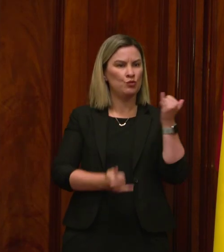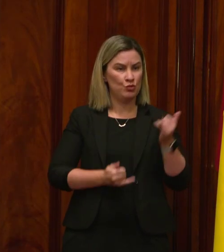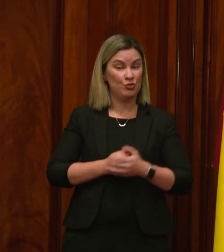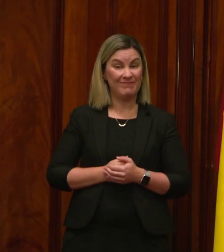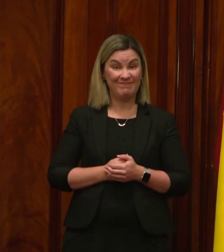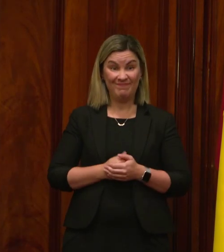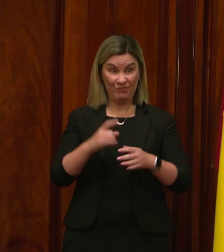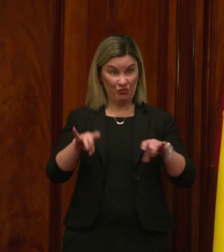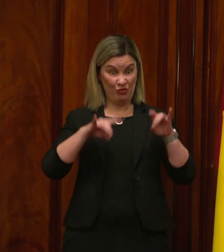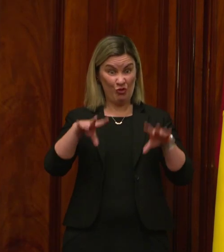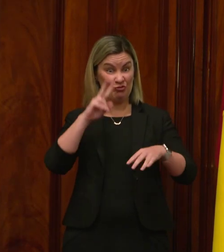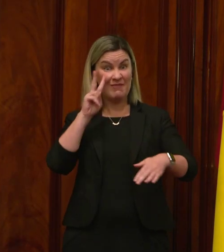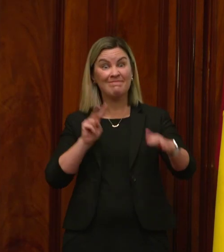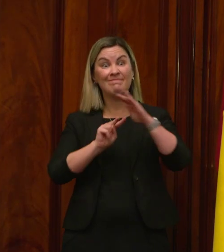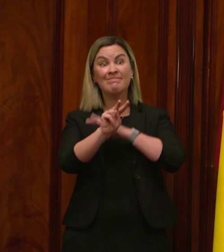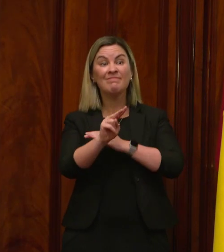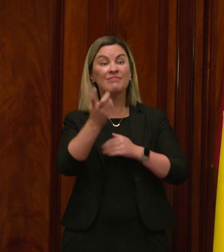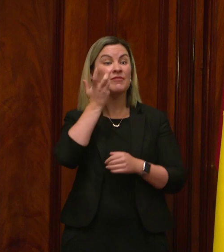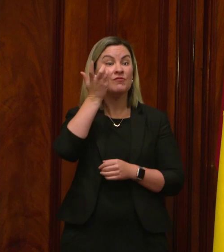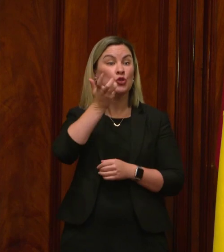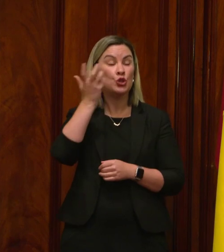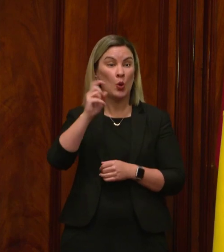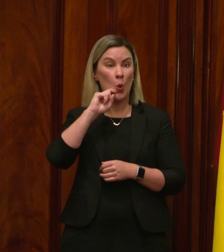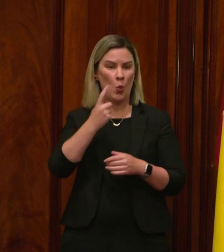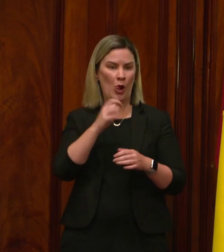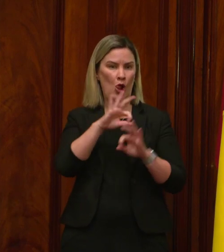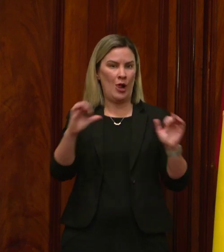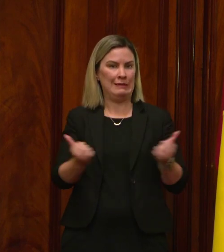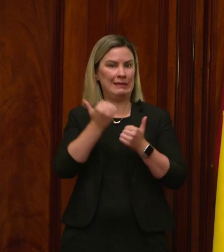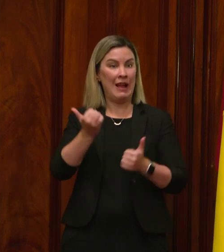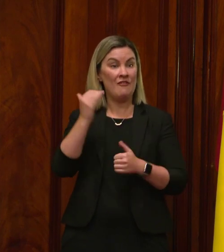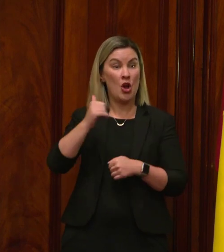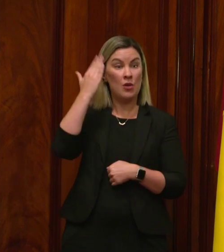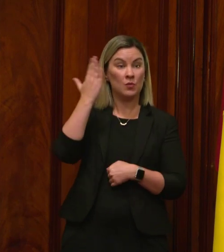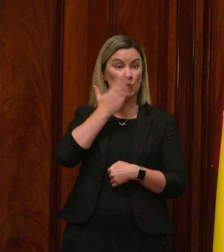projected shortfall of 4,100 high school teachers by 2025.